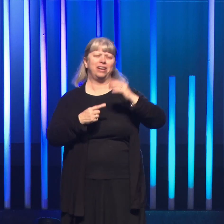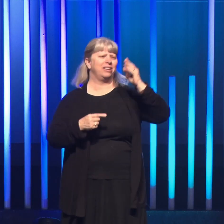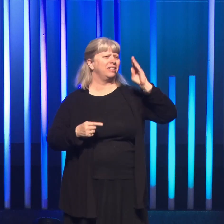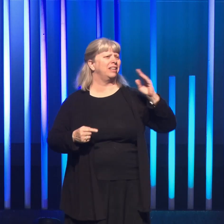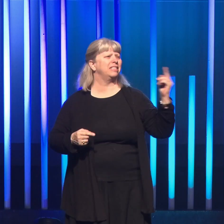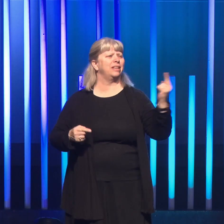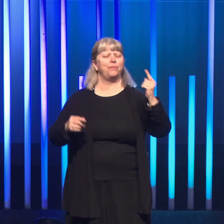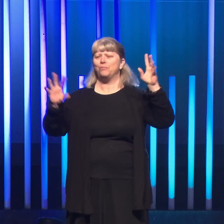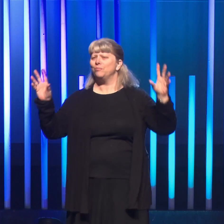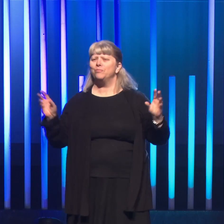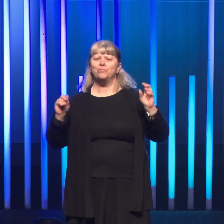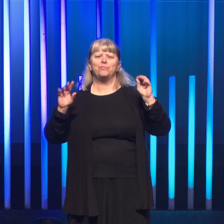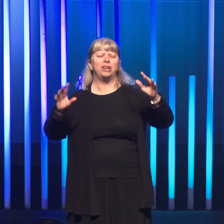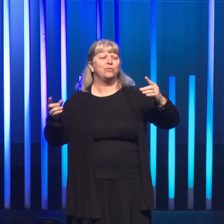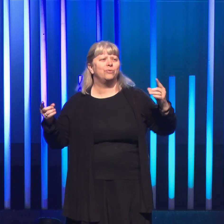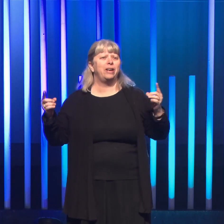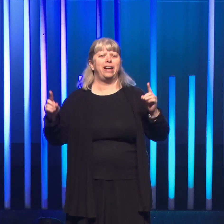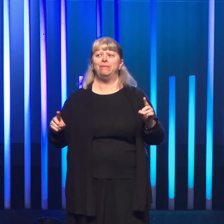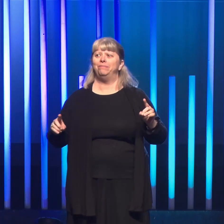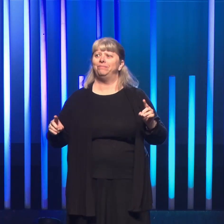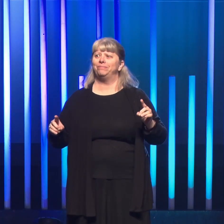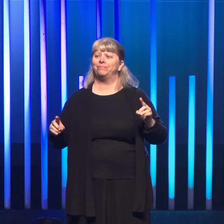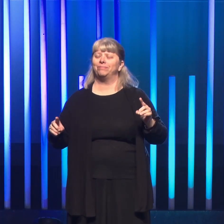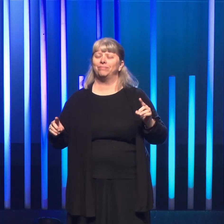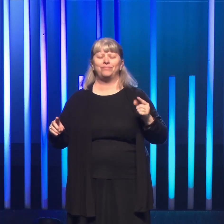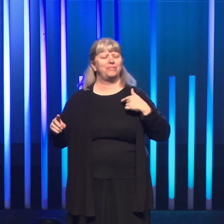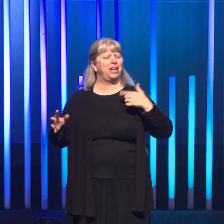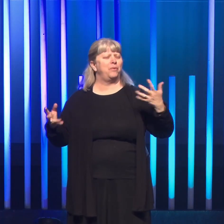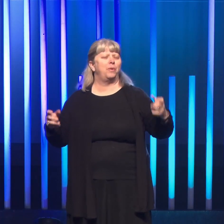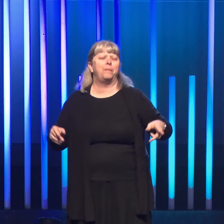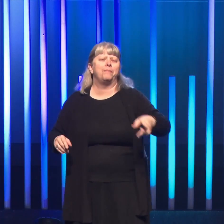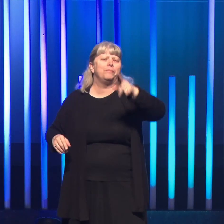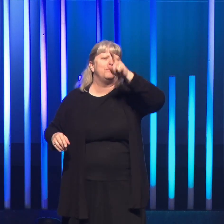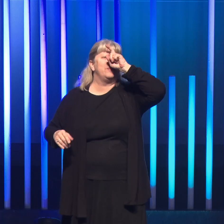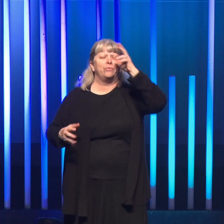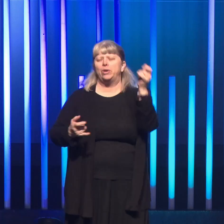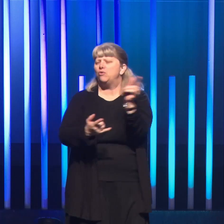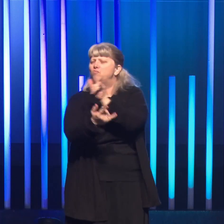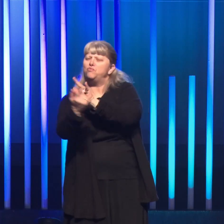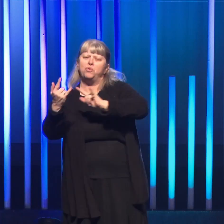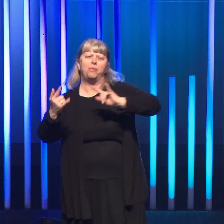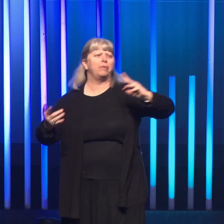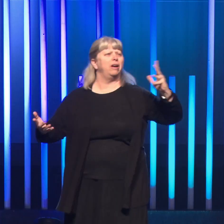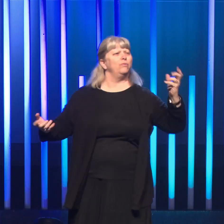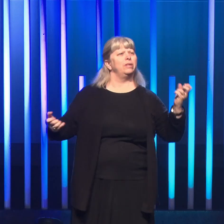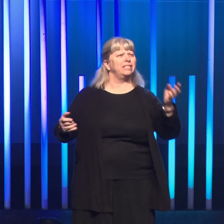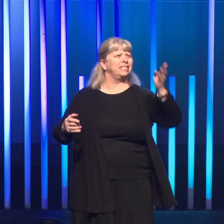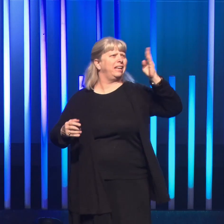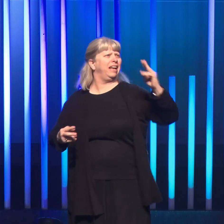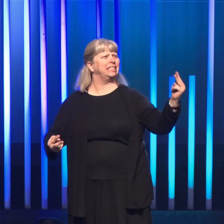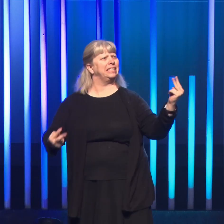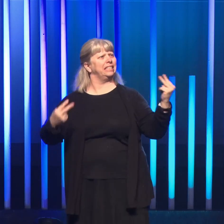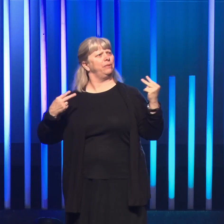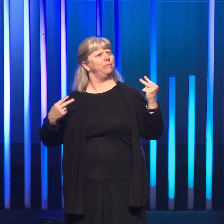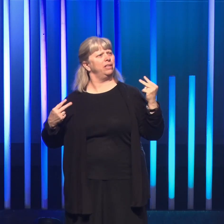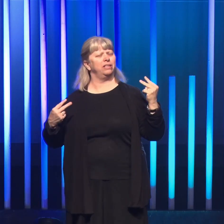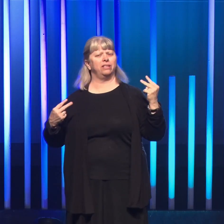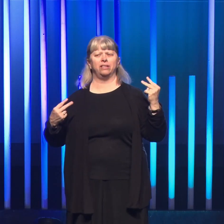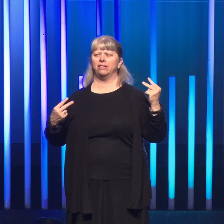that something magical would happen. I wanted mystery. I wanted romance. I wanted God to see me.